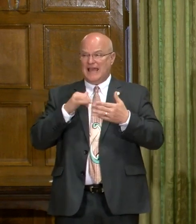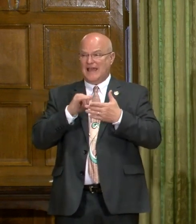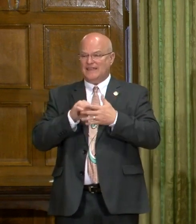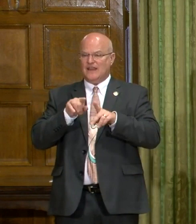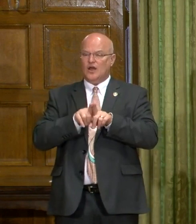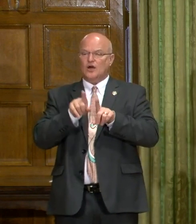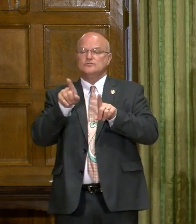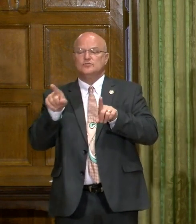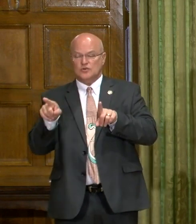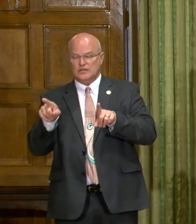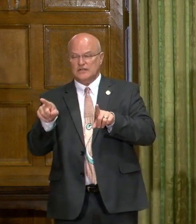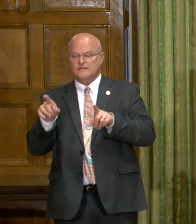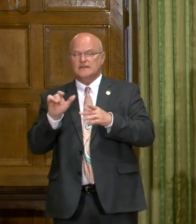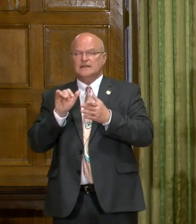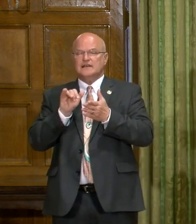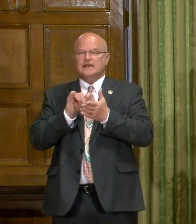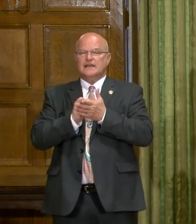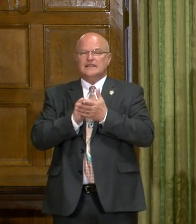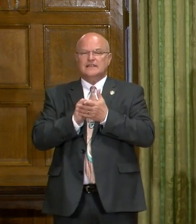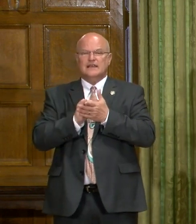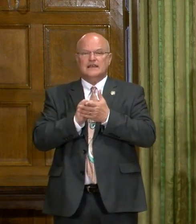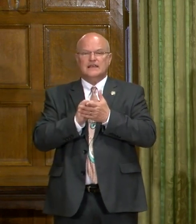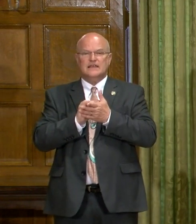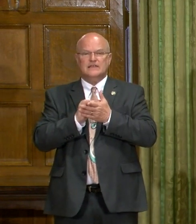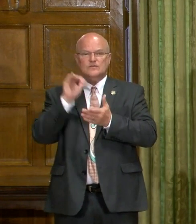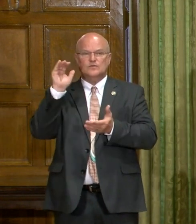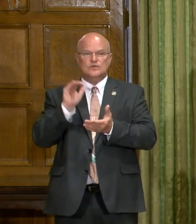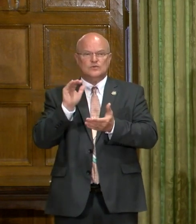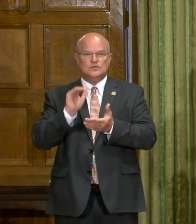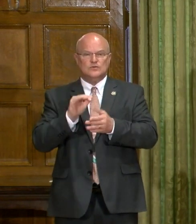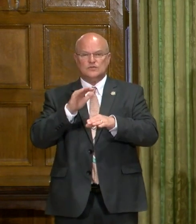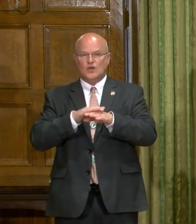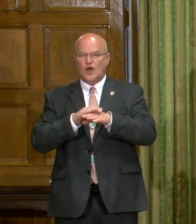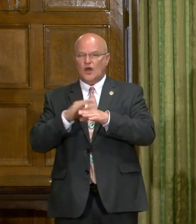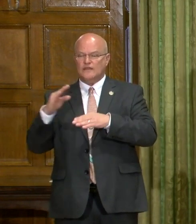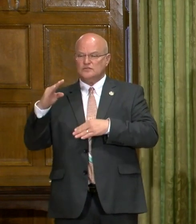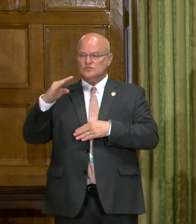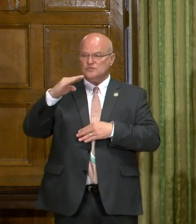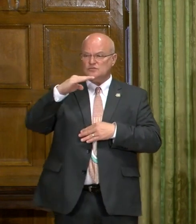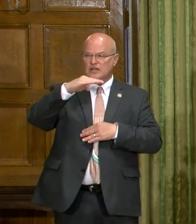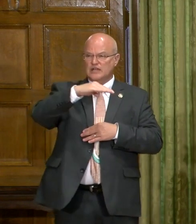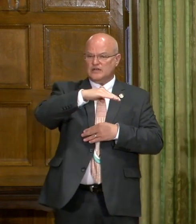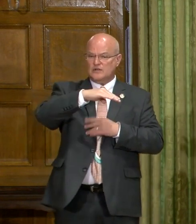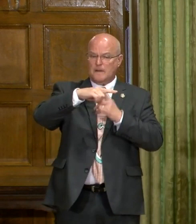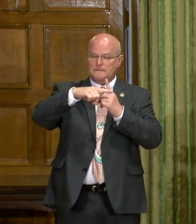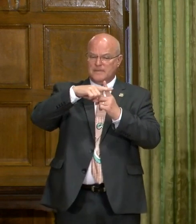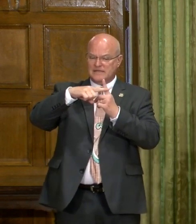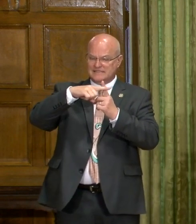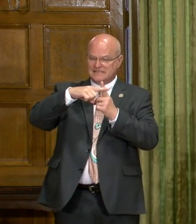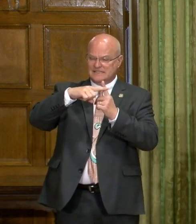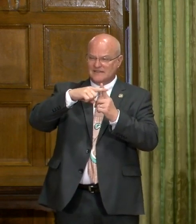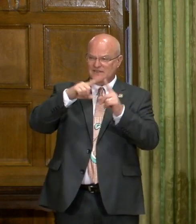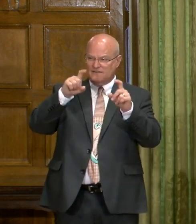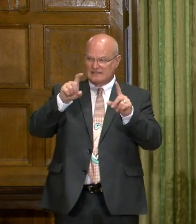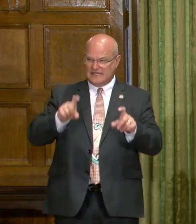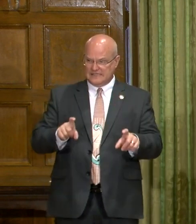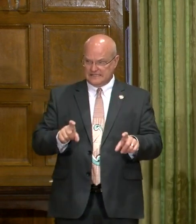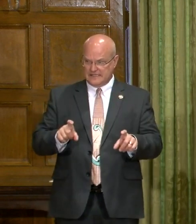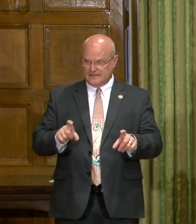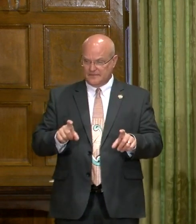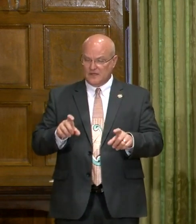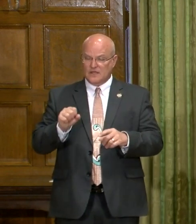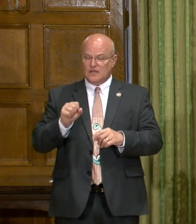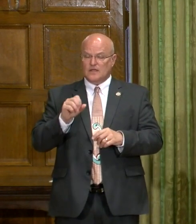that alternative, which is reducing on the trajectory of positivity of your testing.